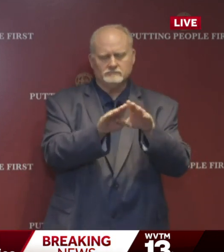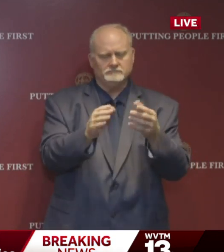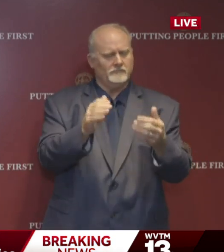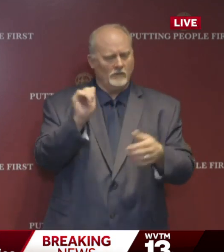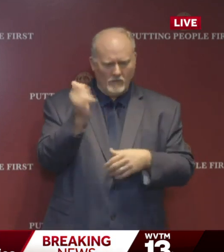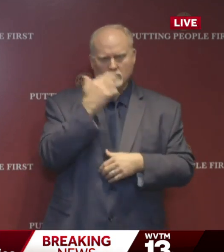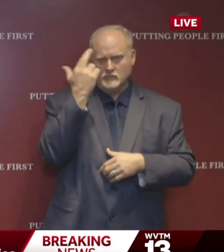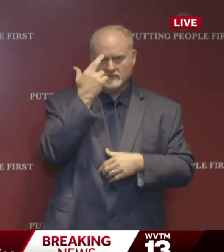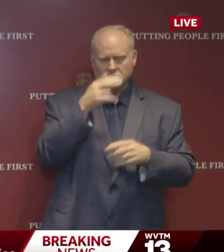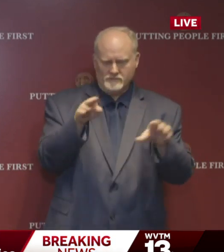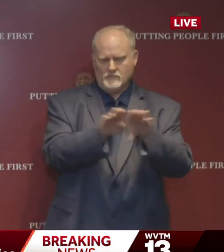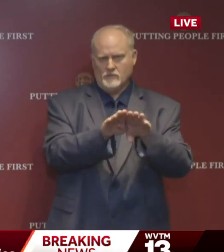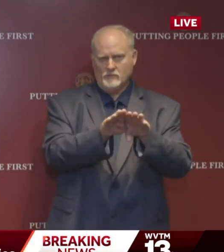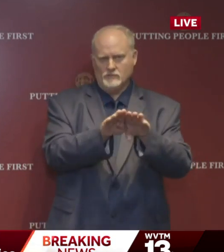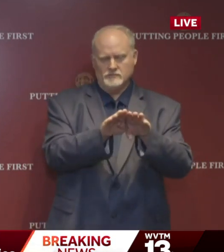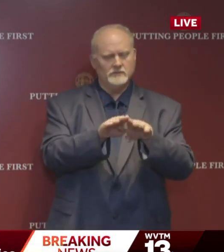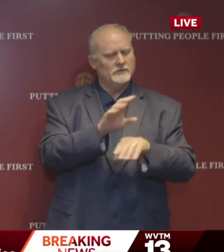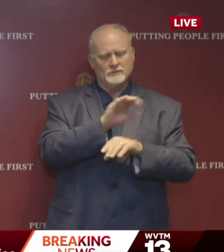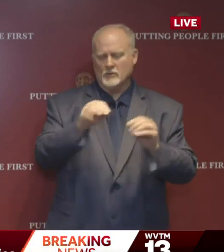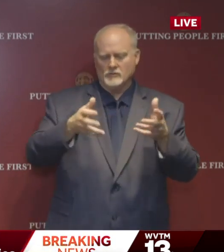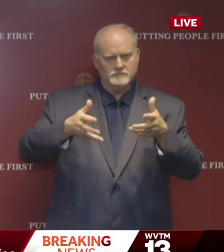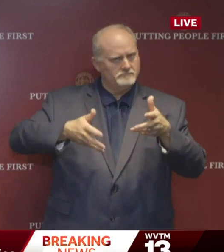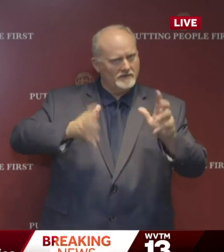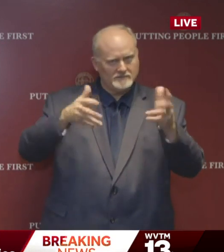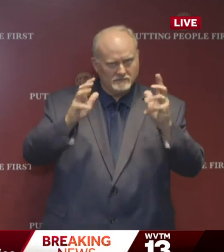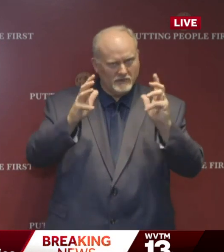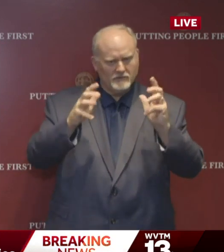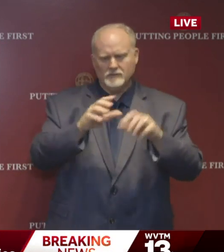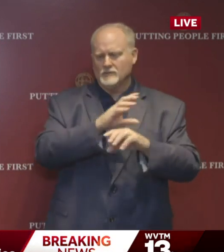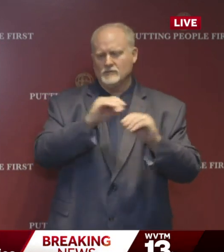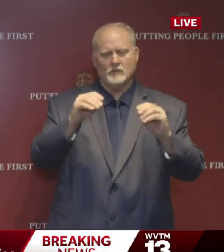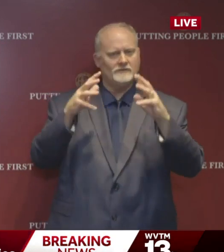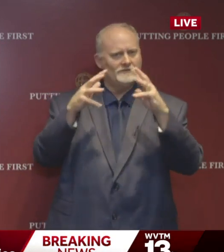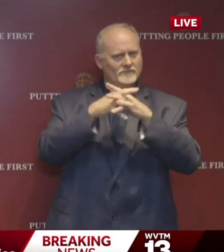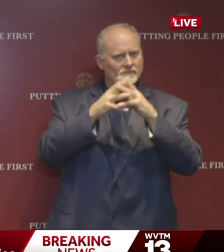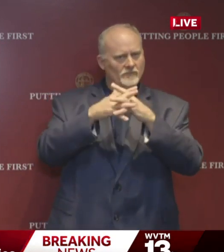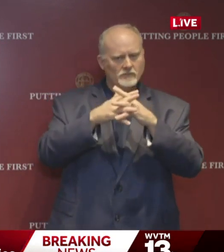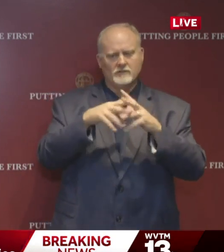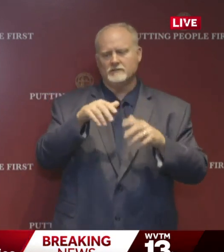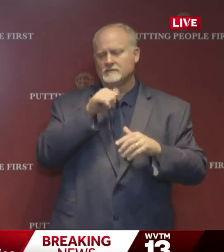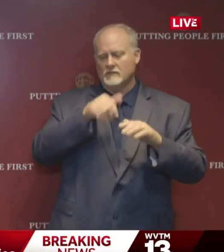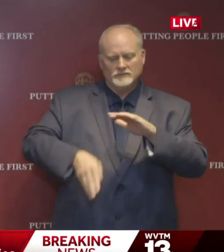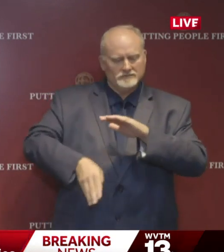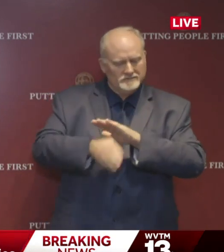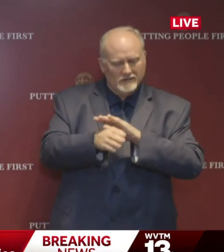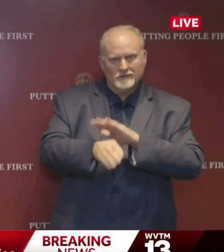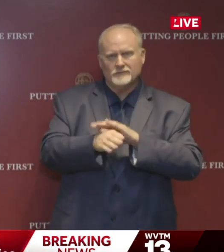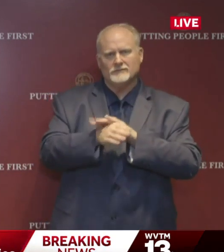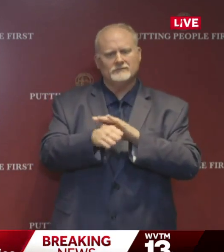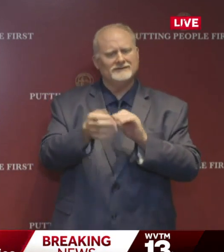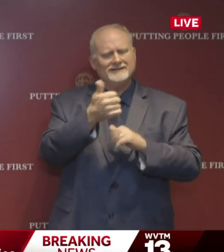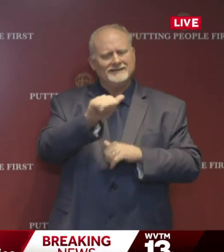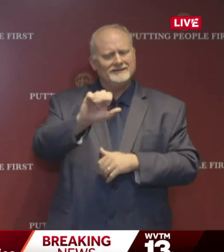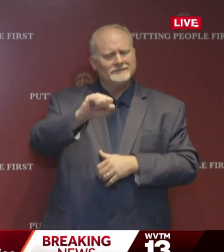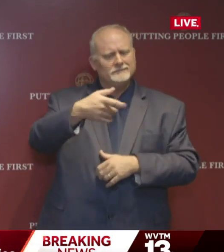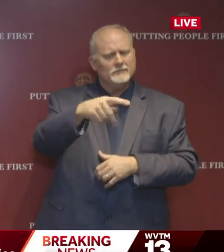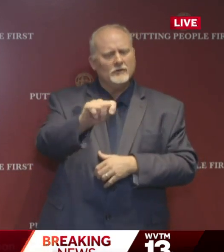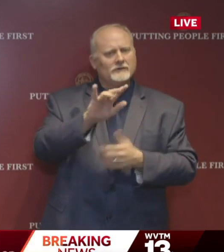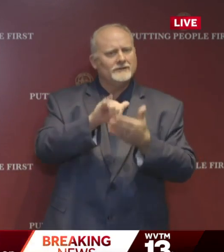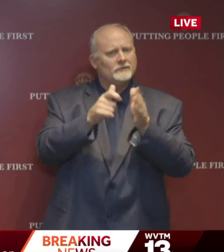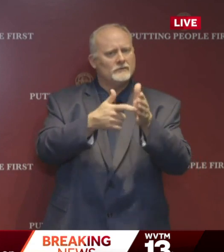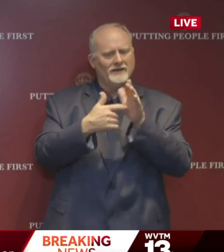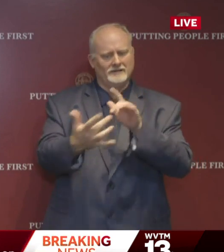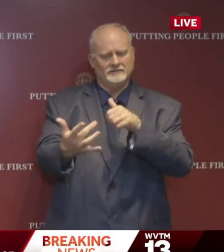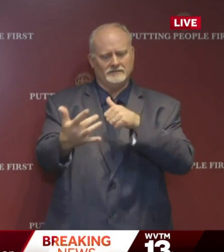no basketball no football soccer or any sport that